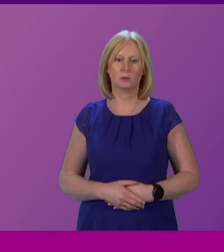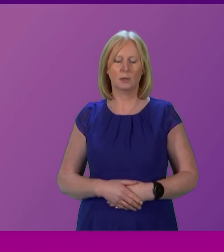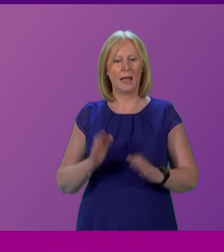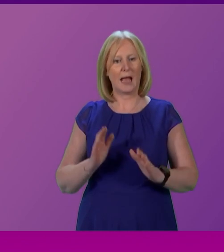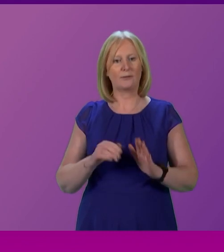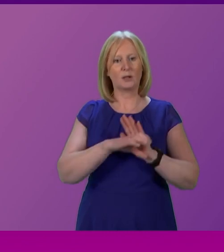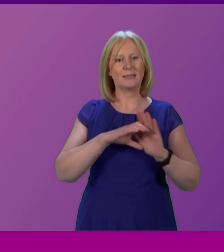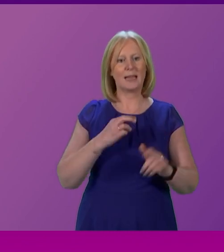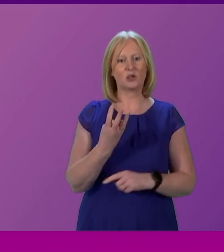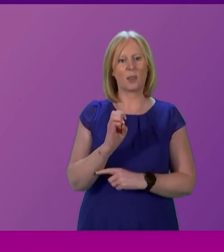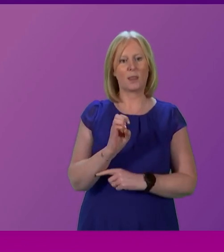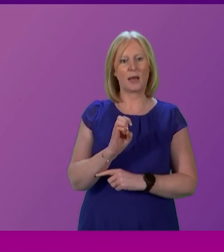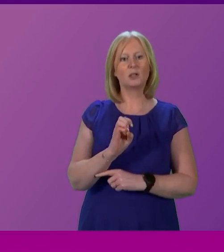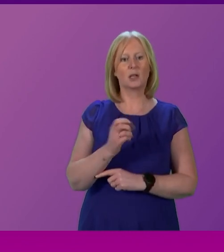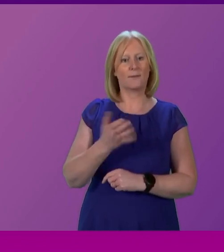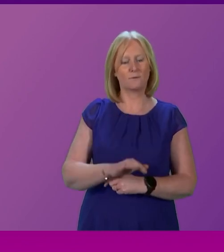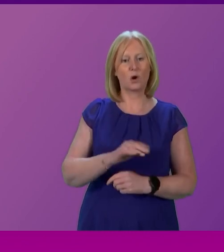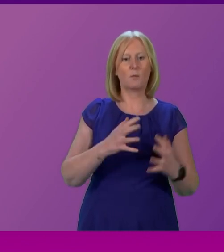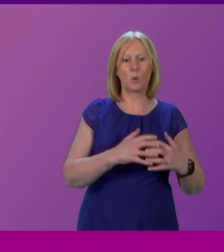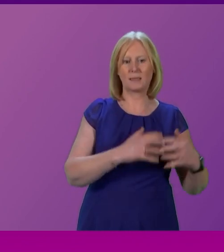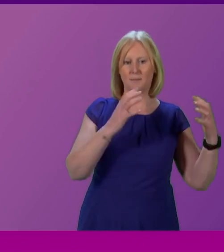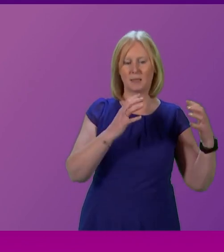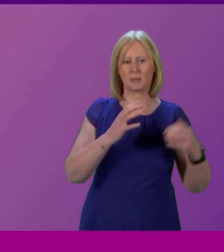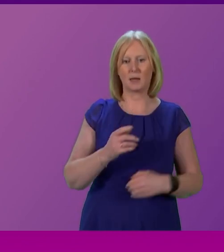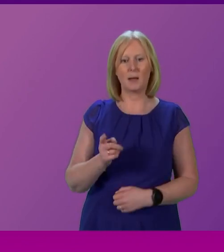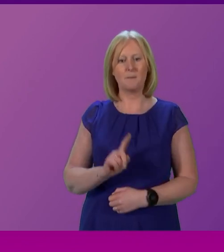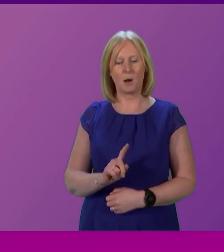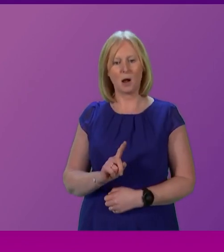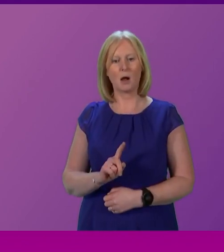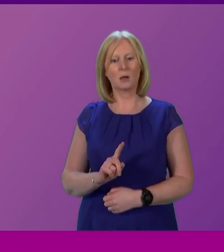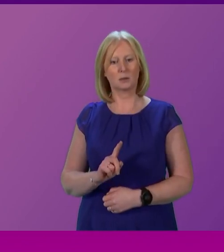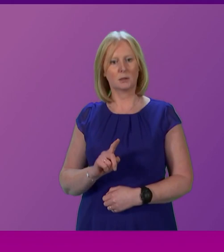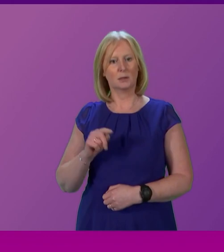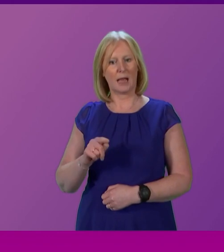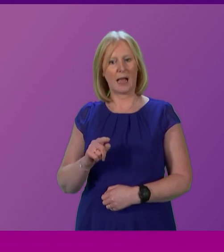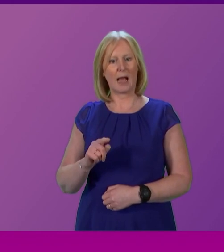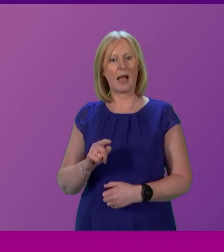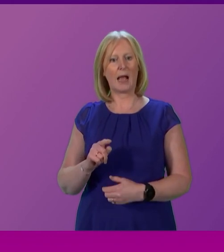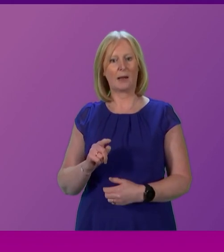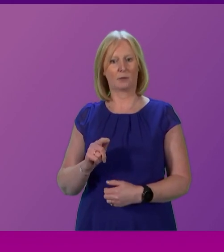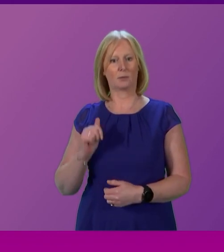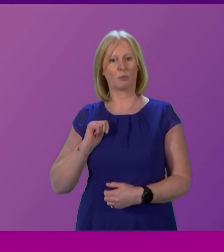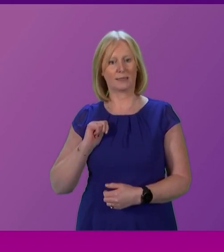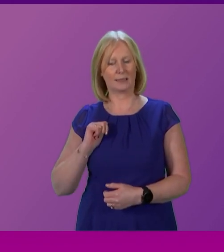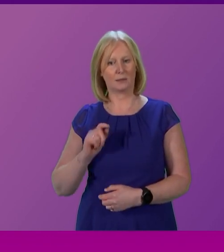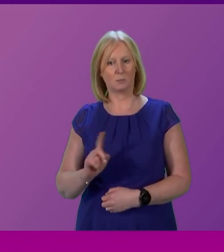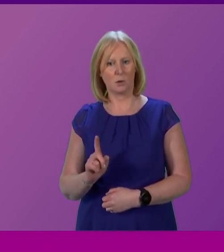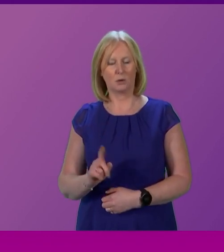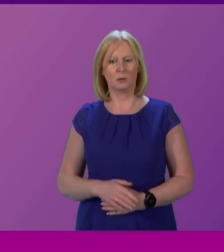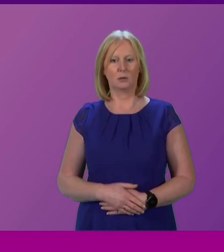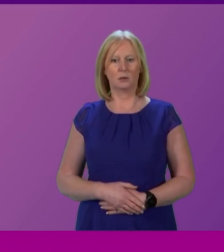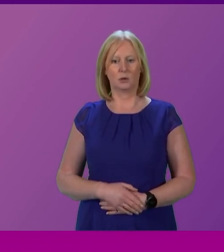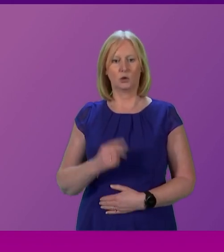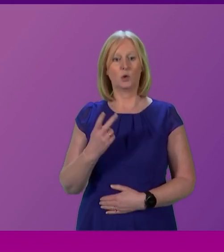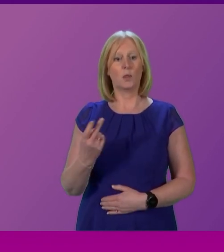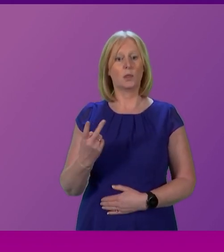order from Westminster. But the UK's constitutional settlement is based heavily on precedent. And the precedent here is clear. In